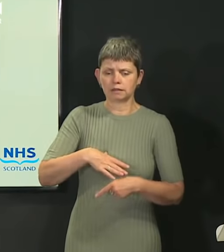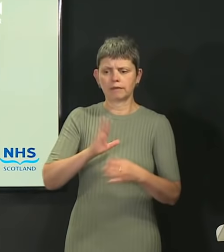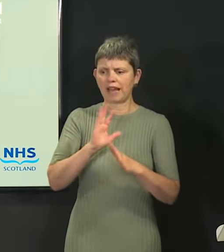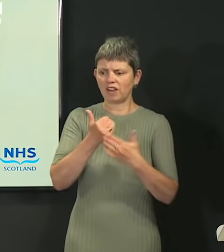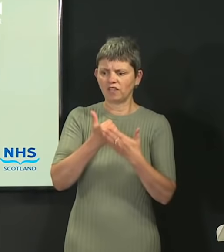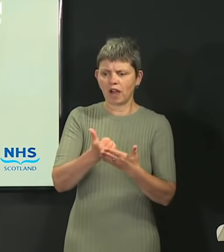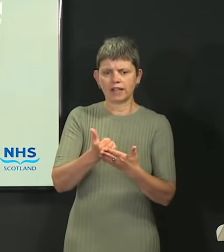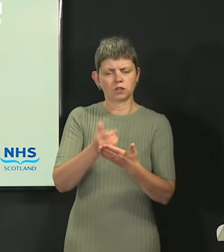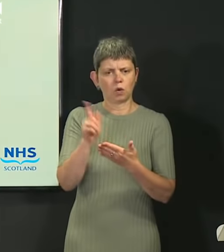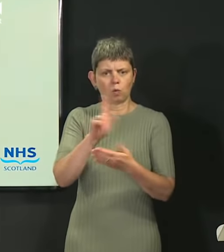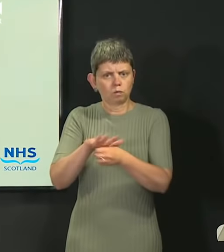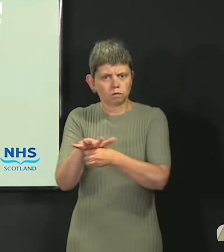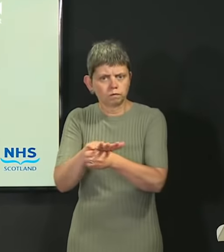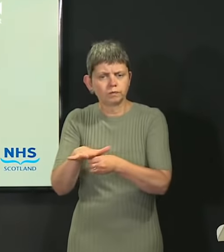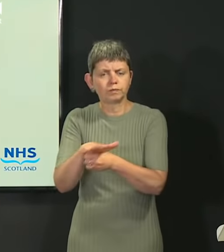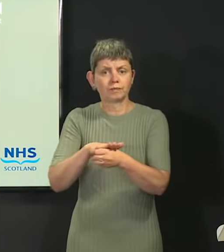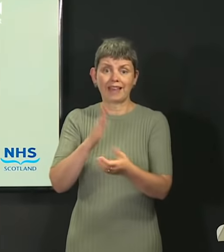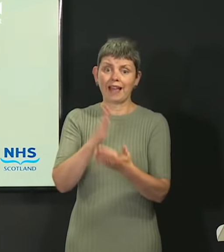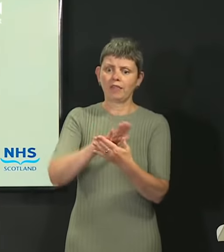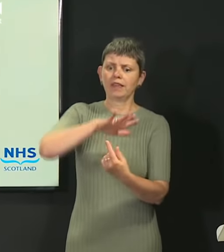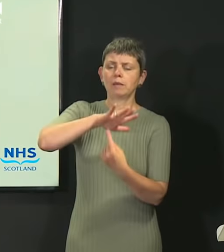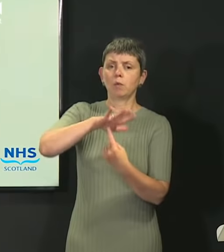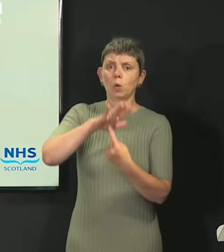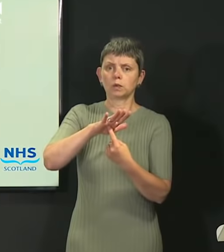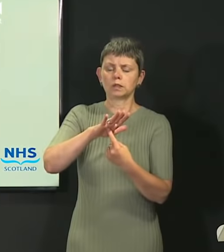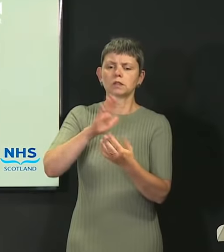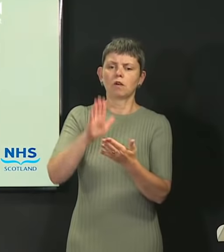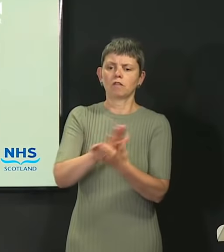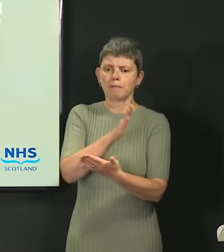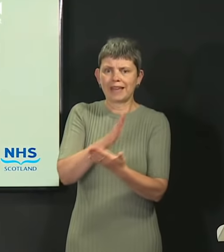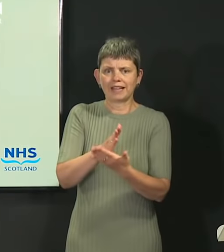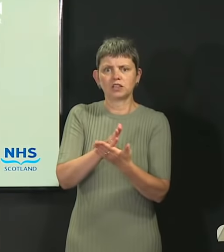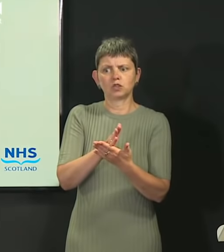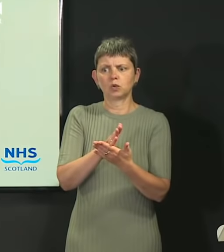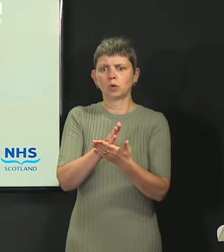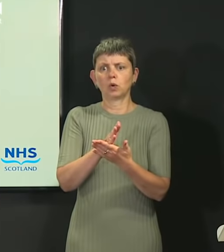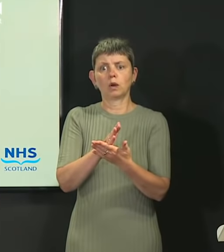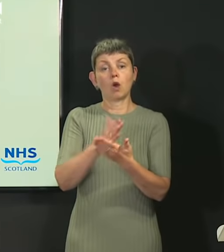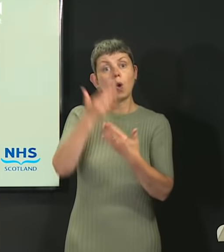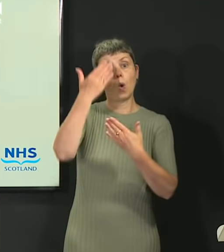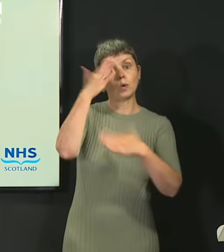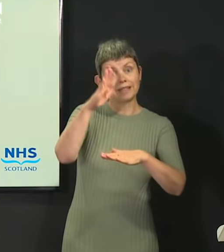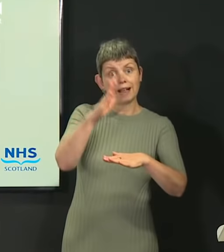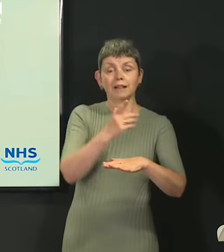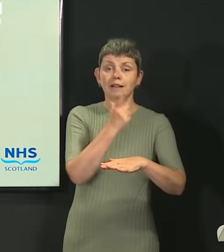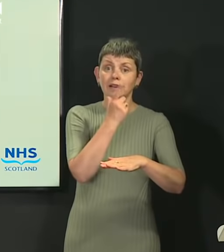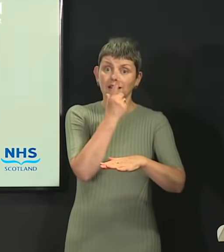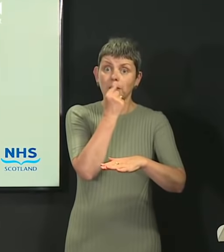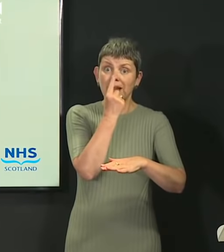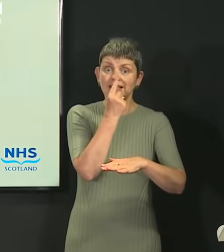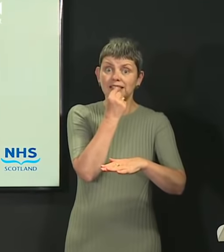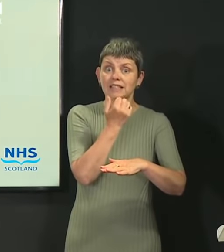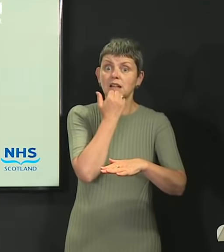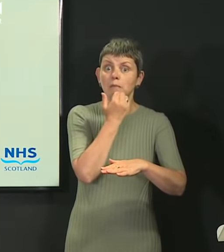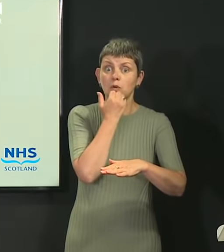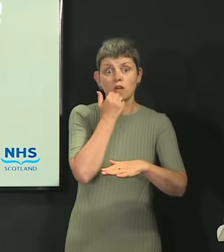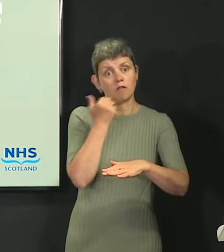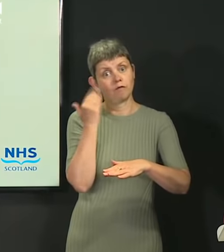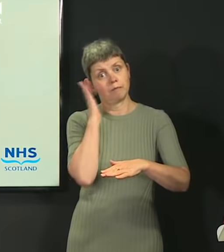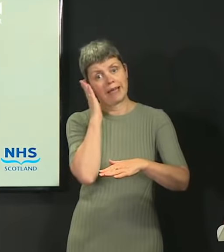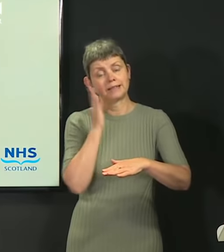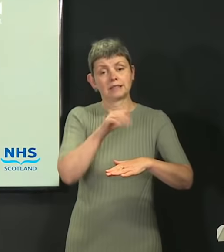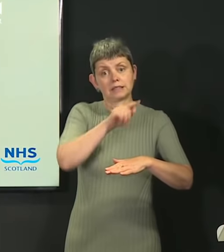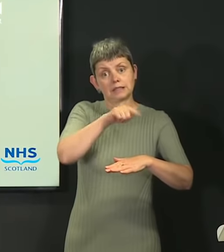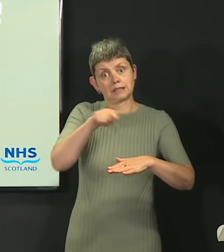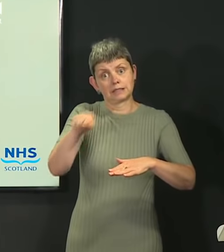local context, including the importance of maintaining hotel capacity for essential offshore workers. We will remain